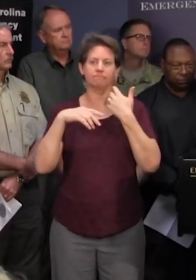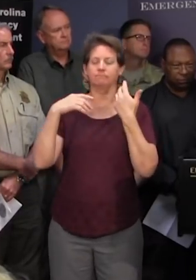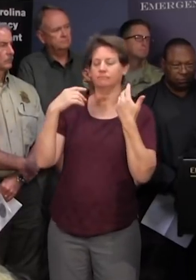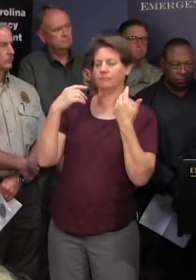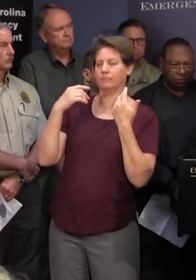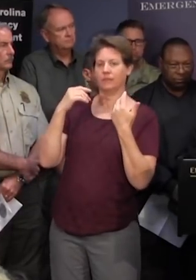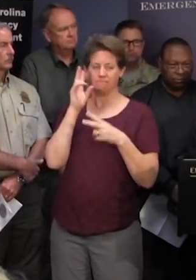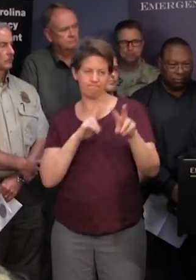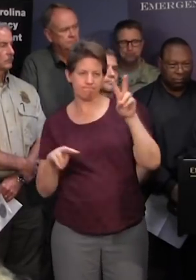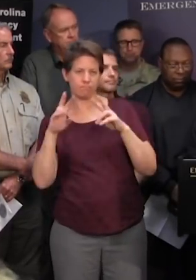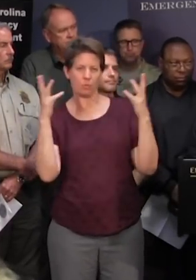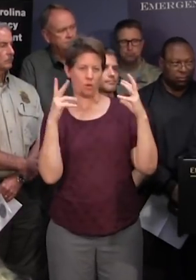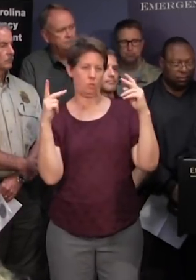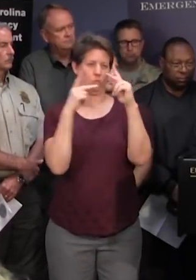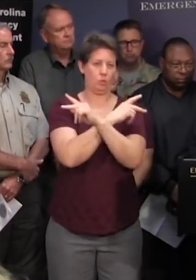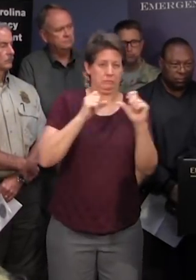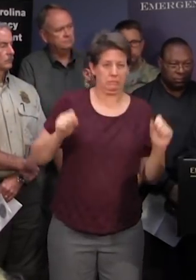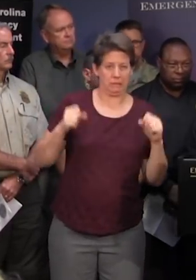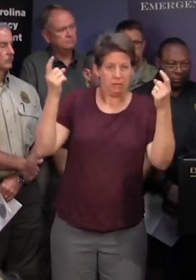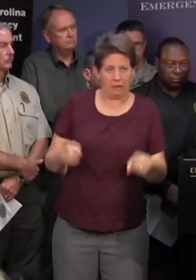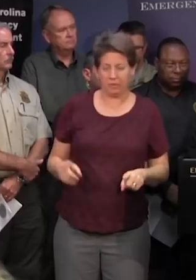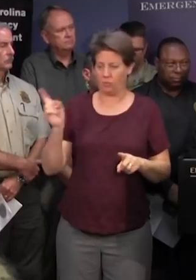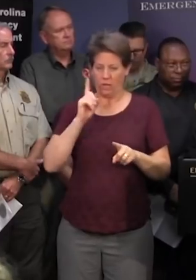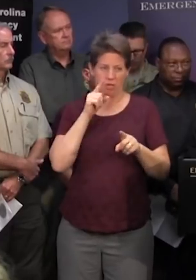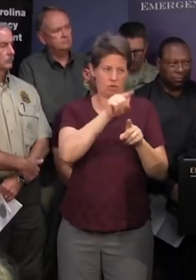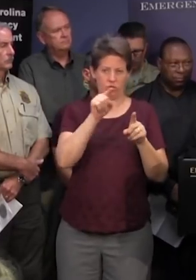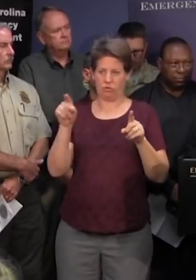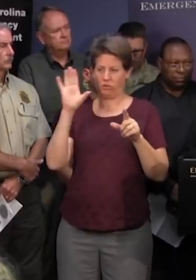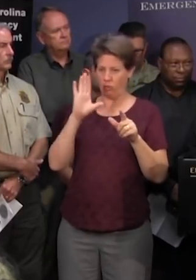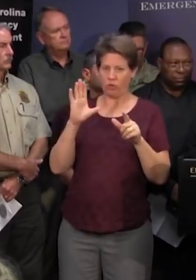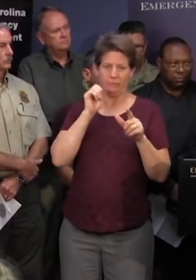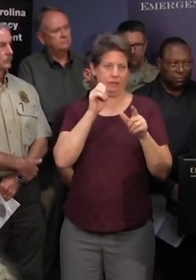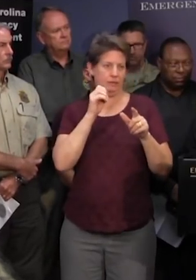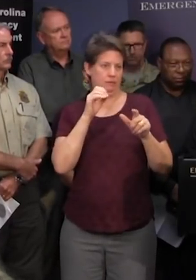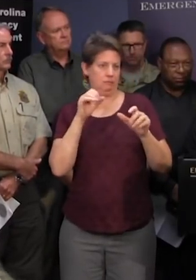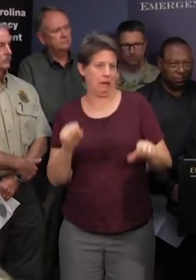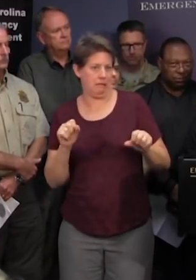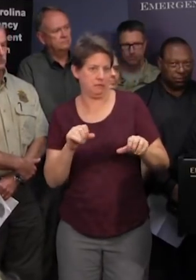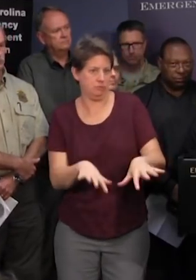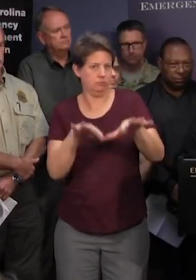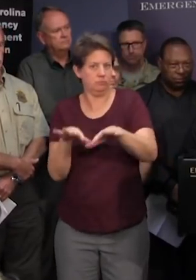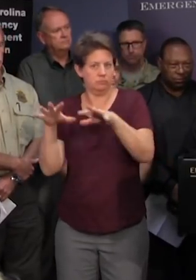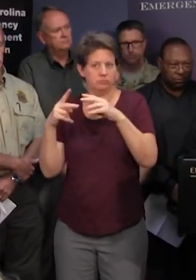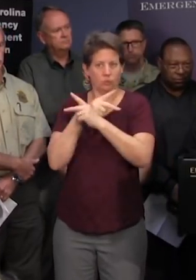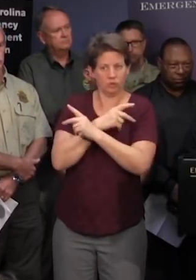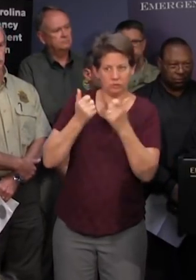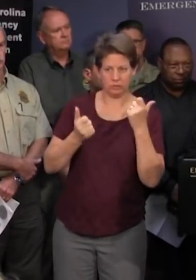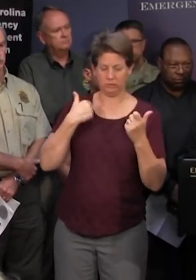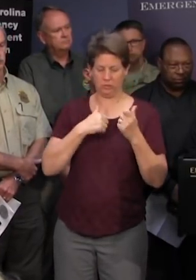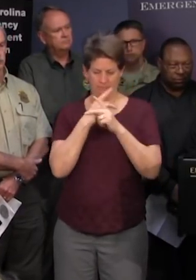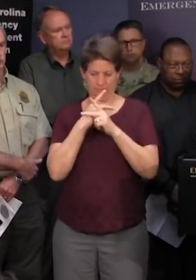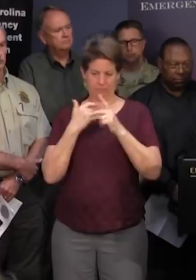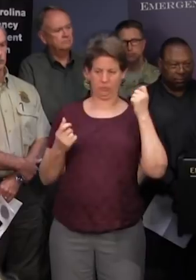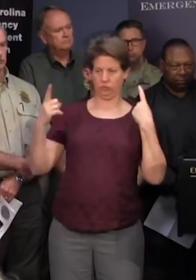scenario looking at it to see which areas of the roadway and roadway network would be vulnerable and trying to determine which areas we needed to